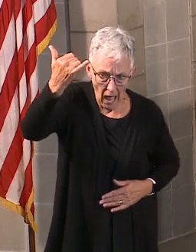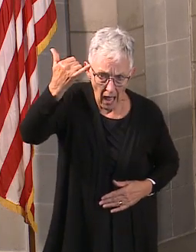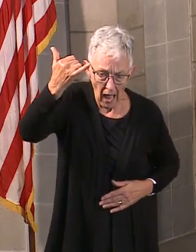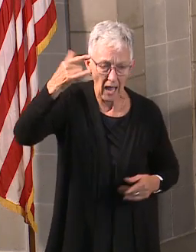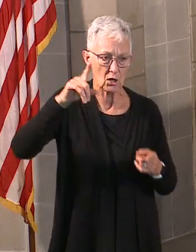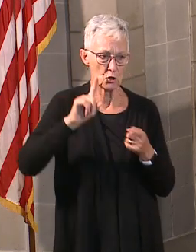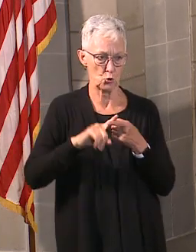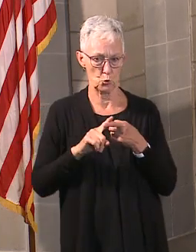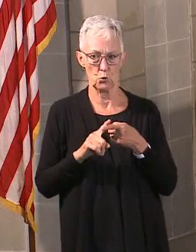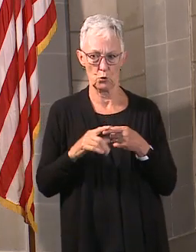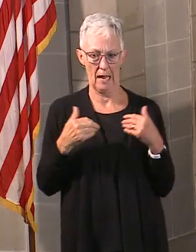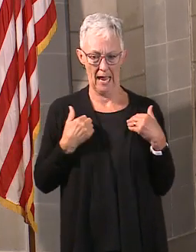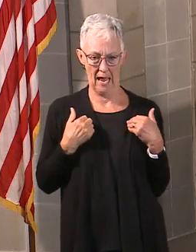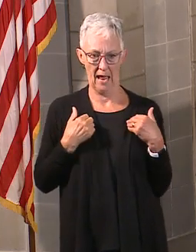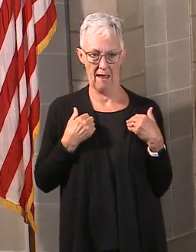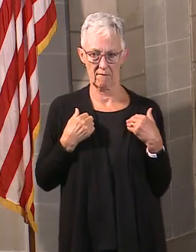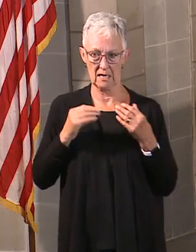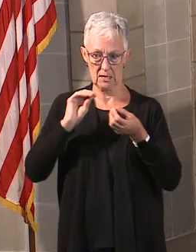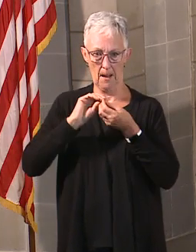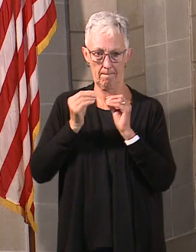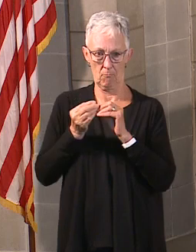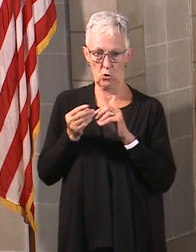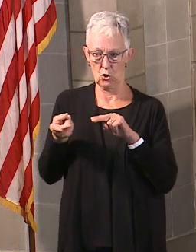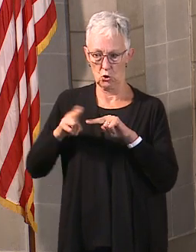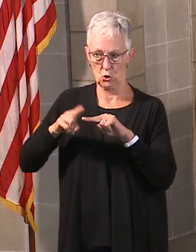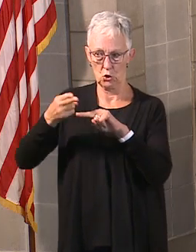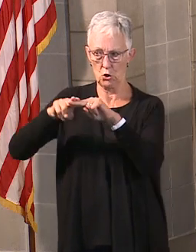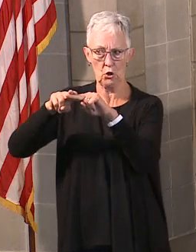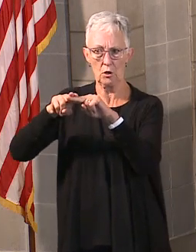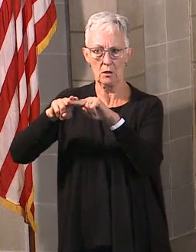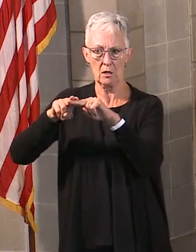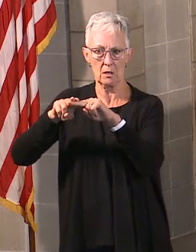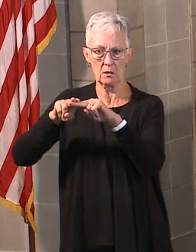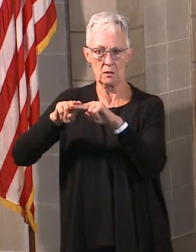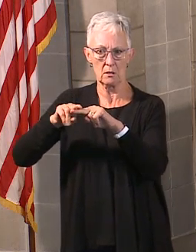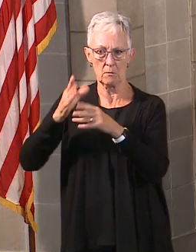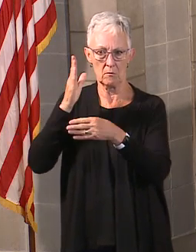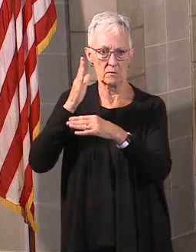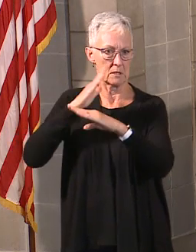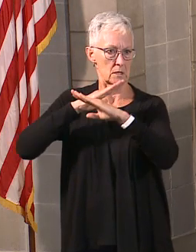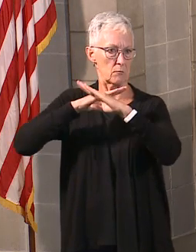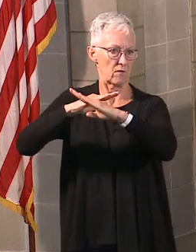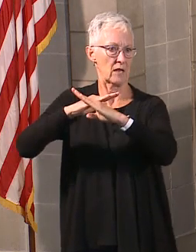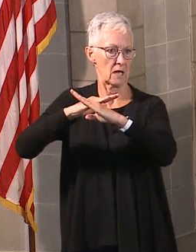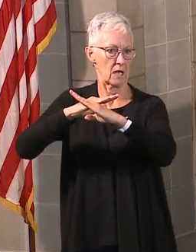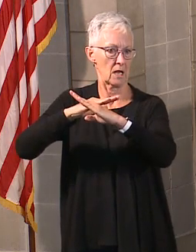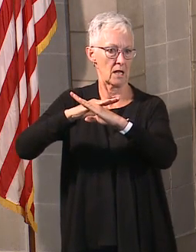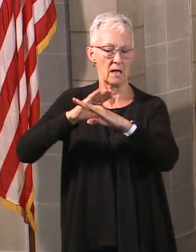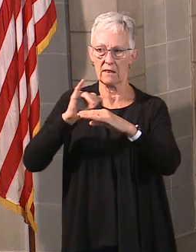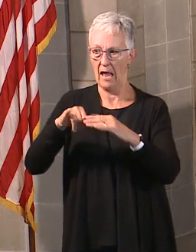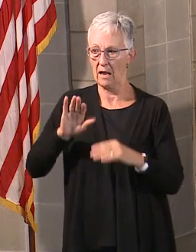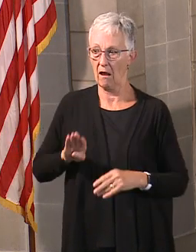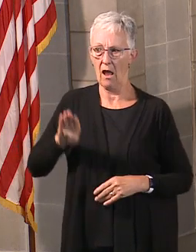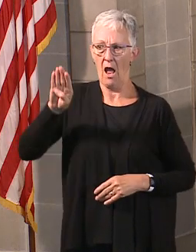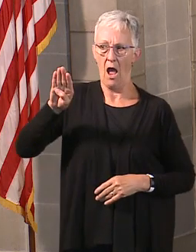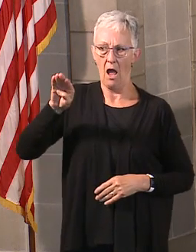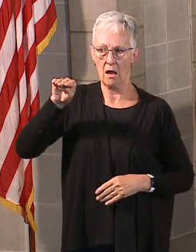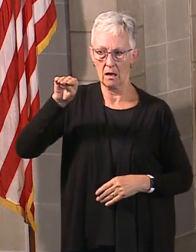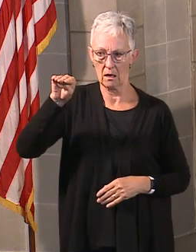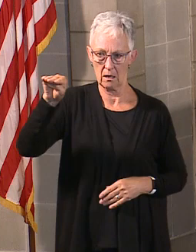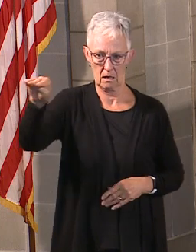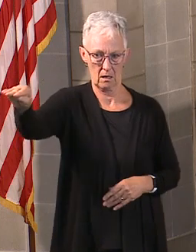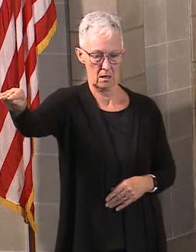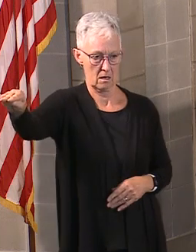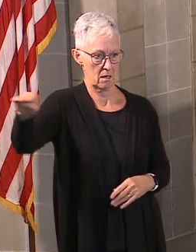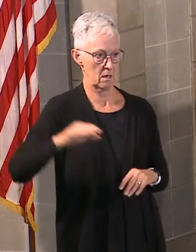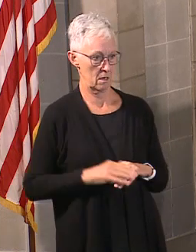and to prevent our healthcare system from being overwhelmed. As we head into the fall and kids come back into